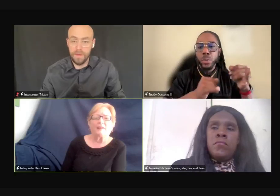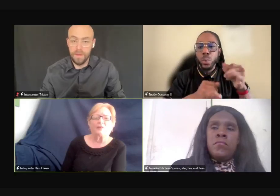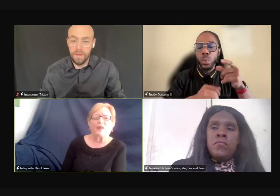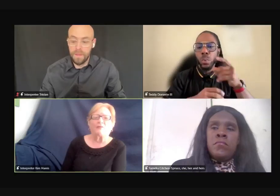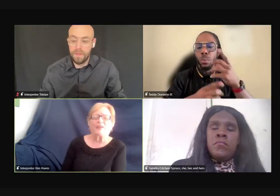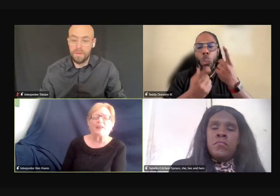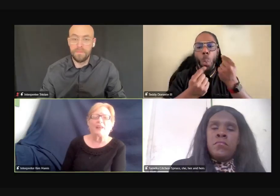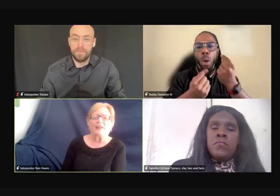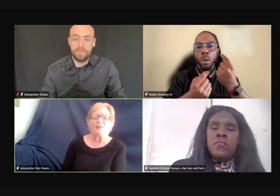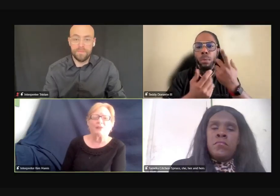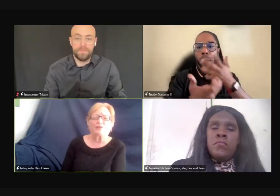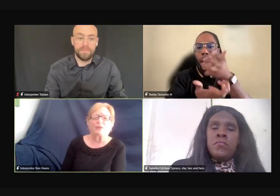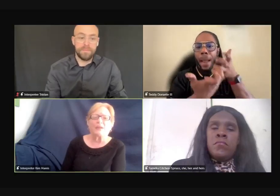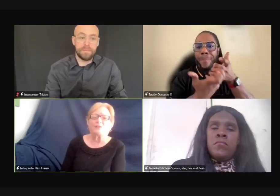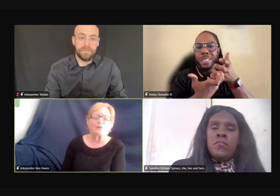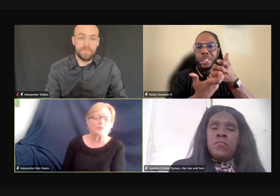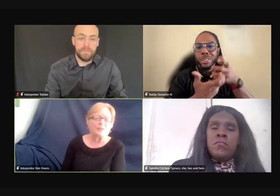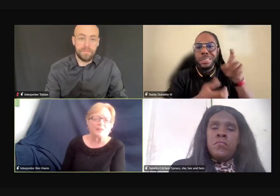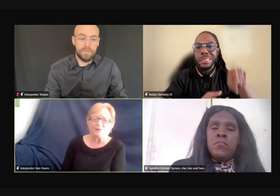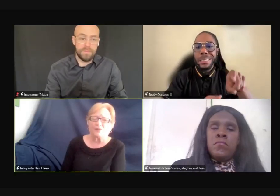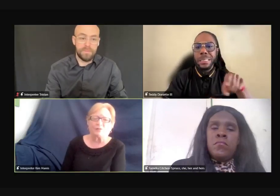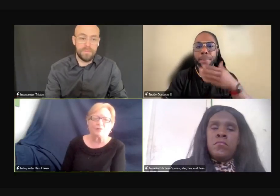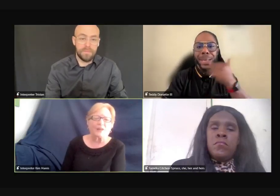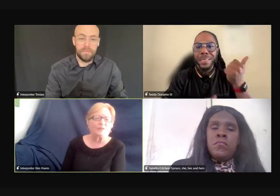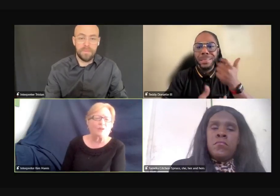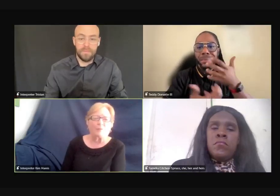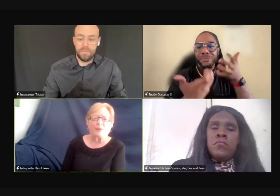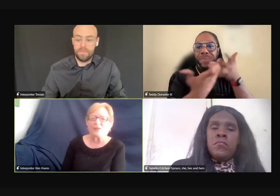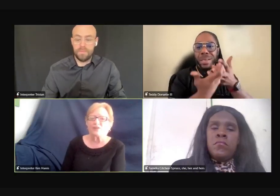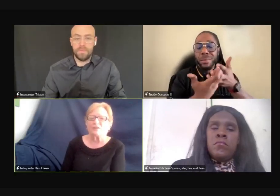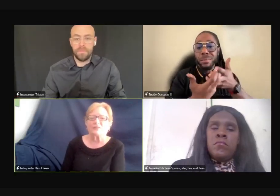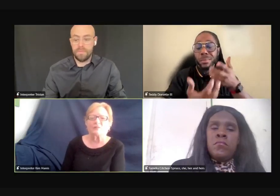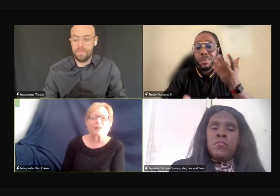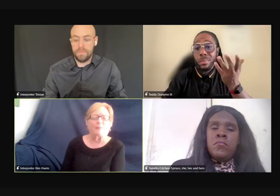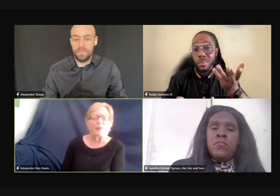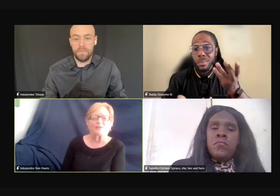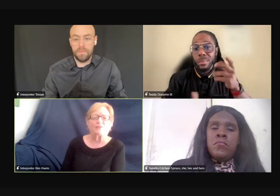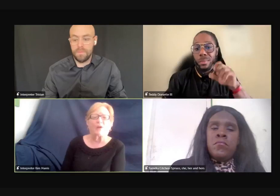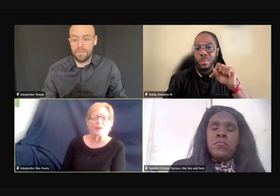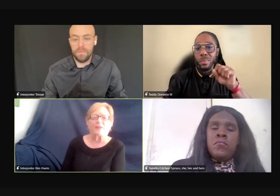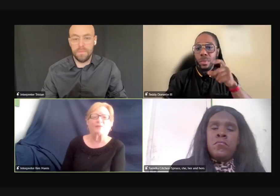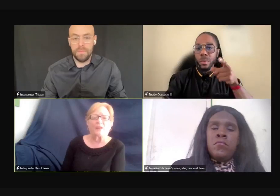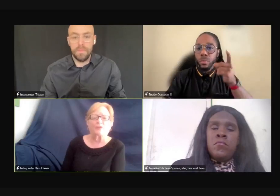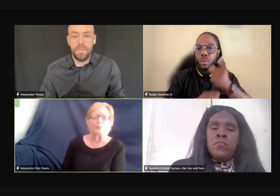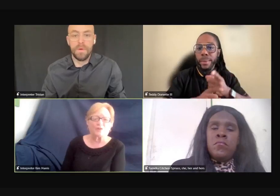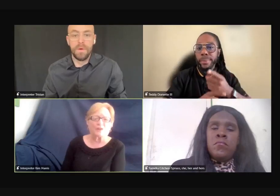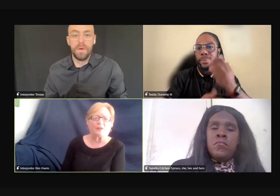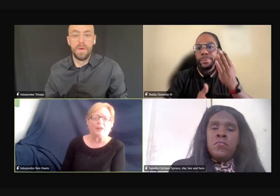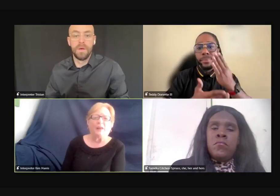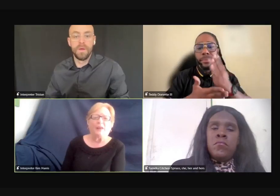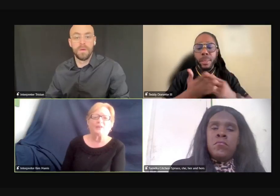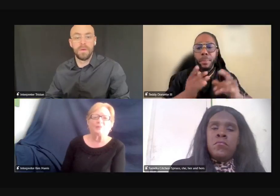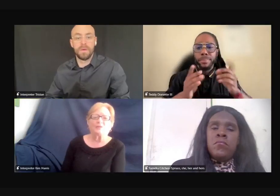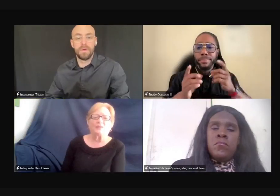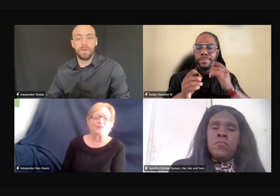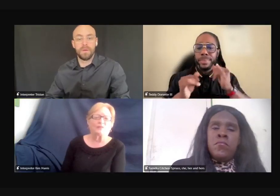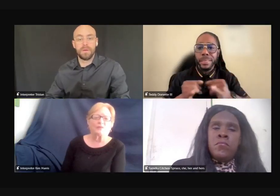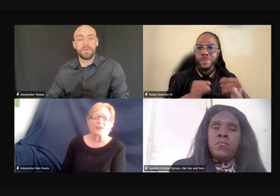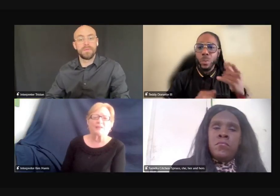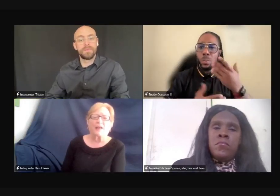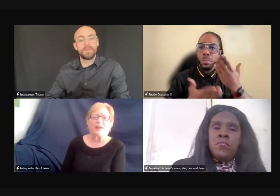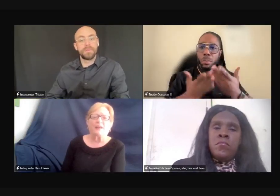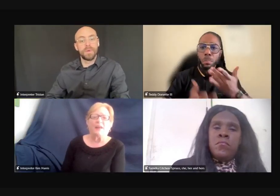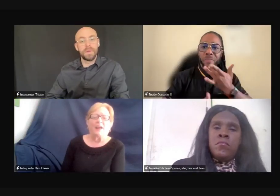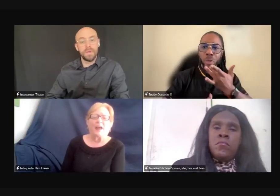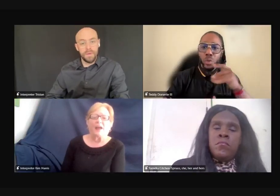and what they are saying, the individual, each person's individual right to accommodation. so, really best to accommodate for each person. Each person's,